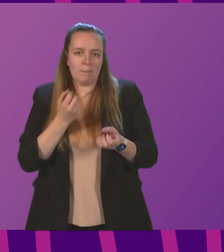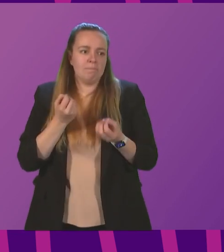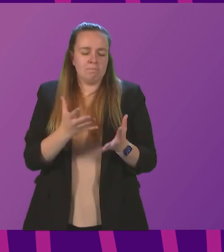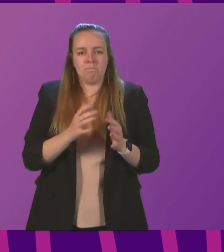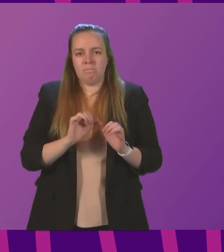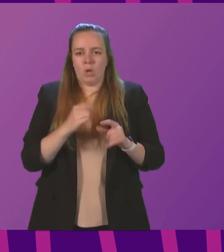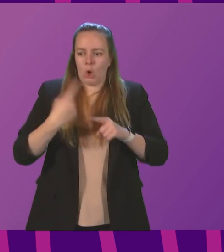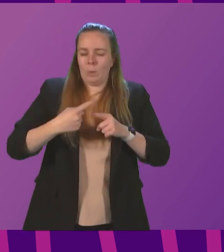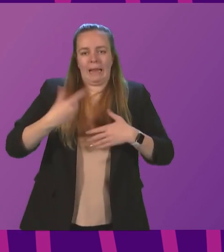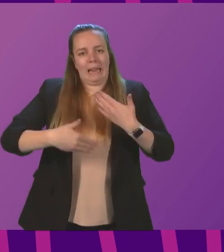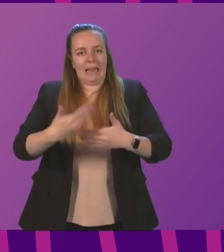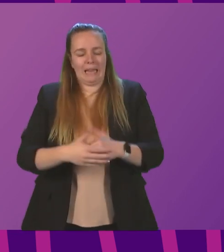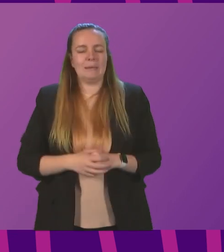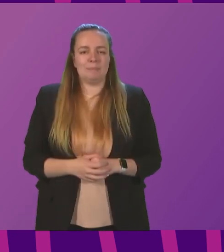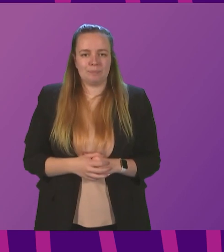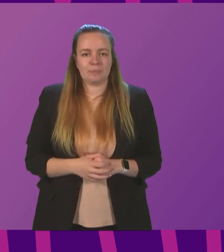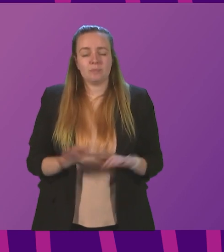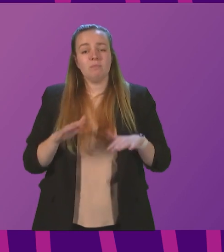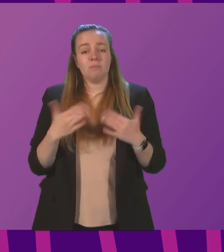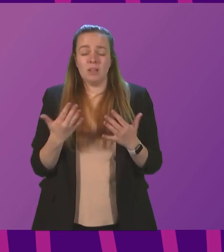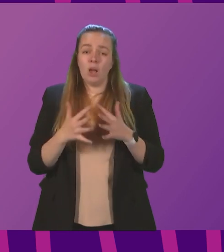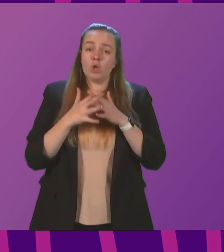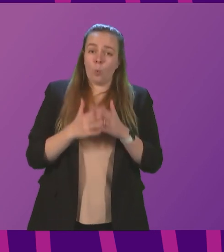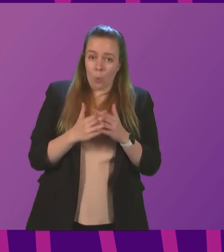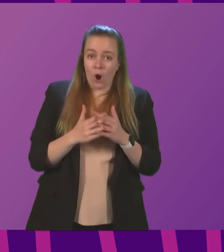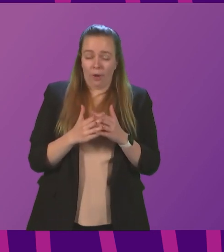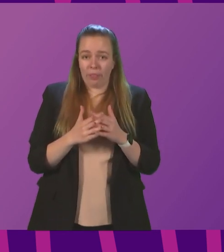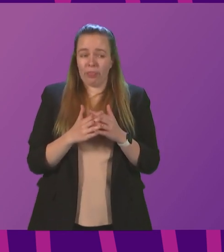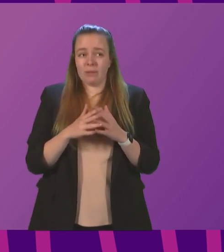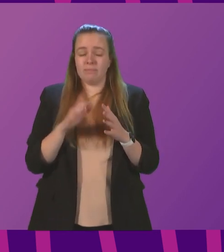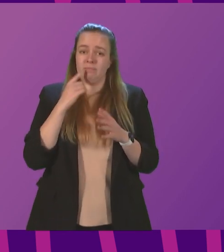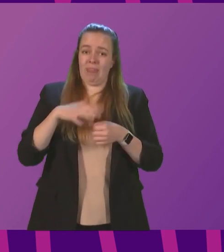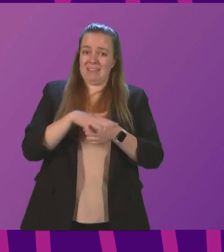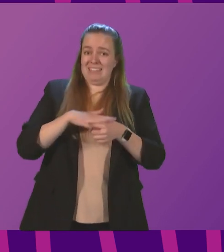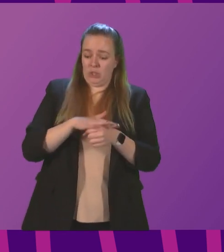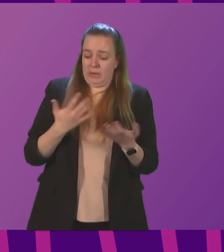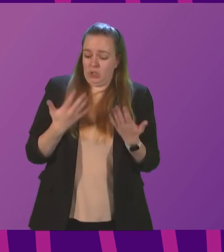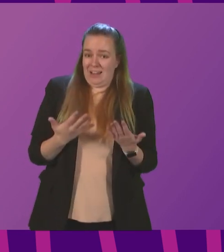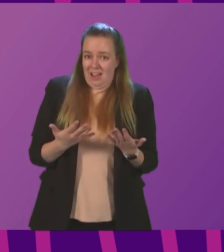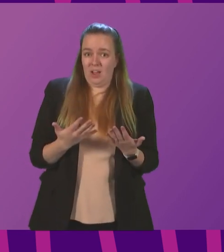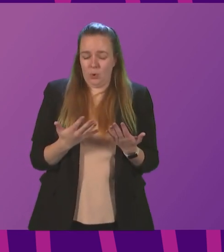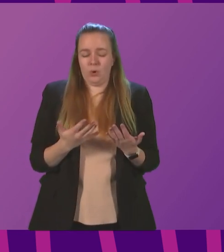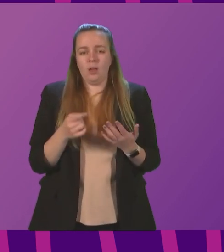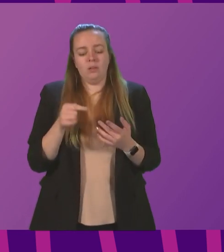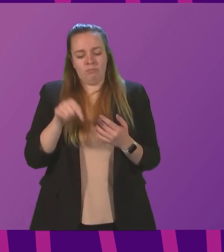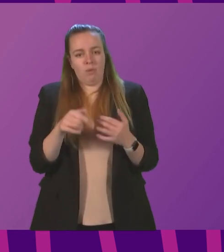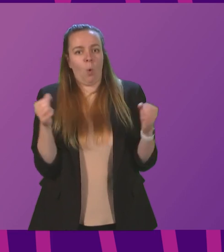delivered as rapidly as possible. However, it is worth taking stock of the situation as of now. This